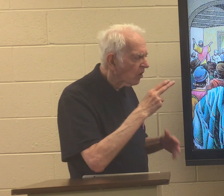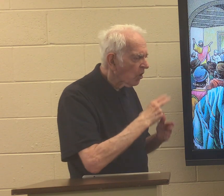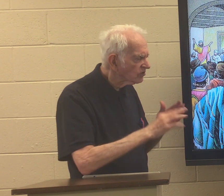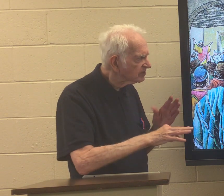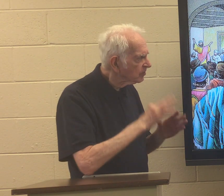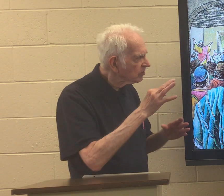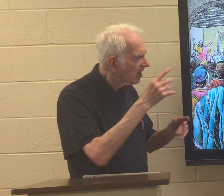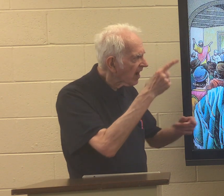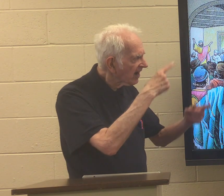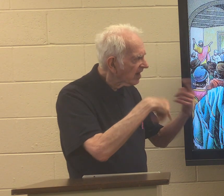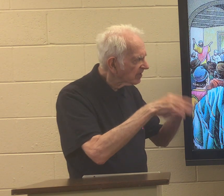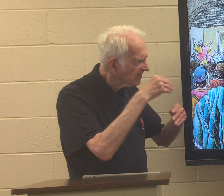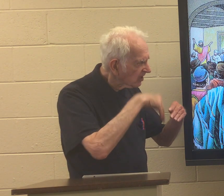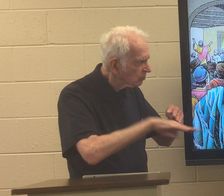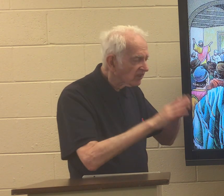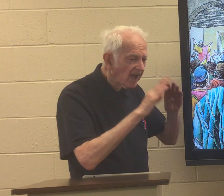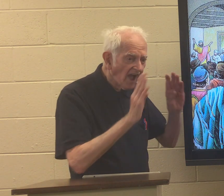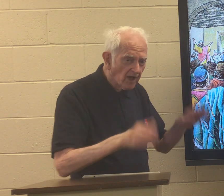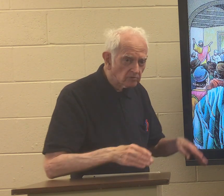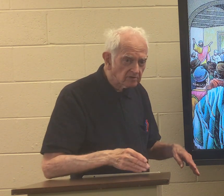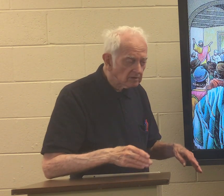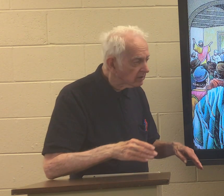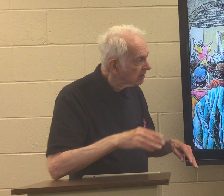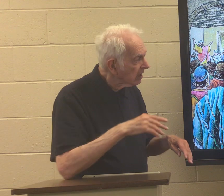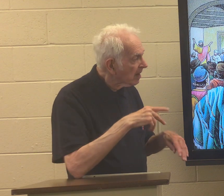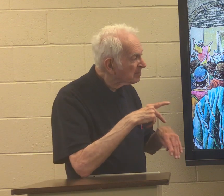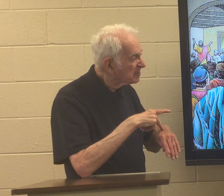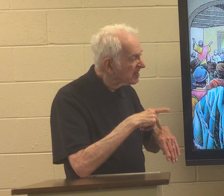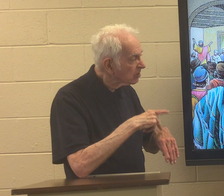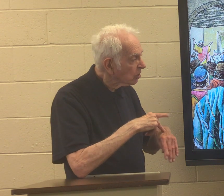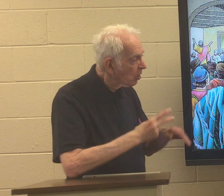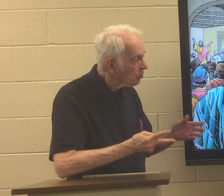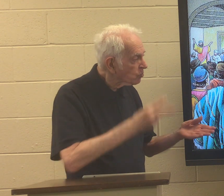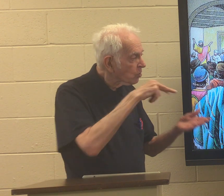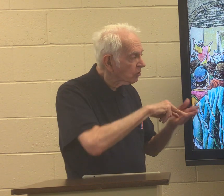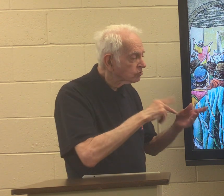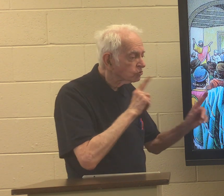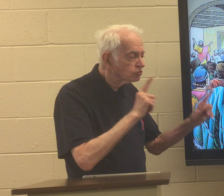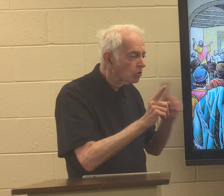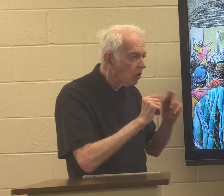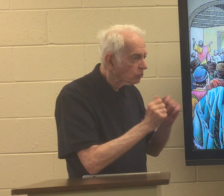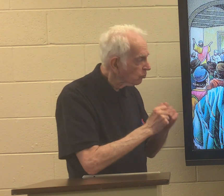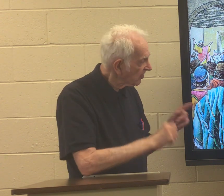of the Holy Spirit coming into the house and Peter rose to talk to them